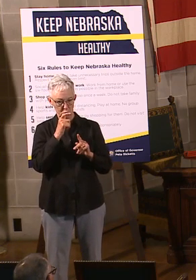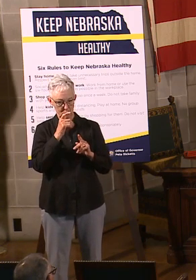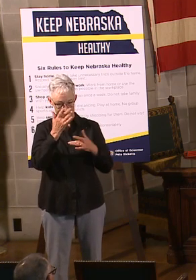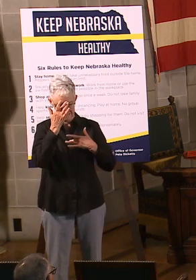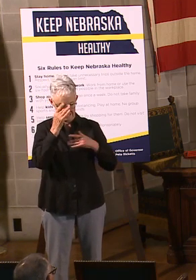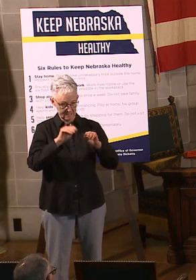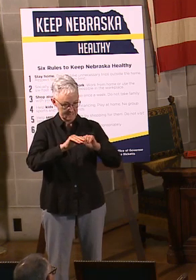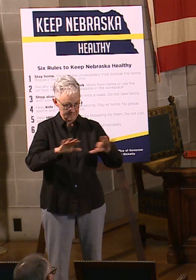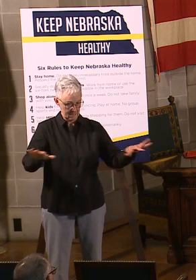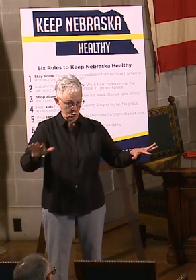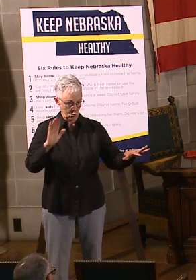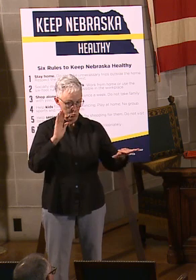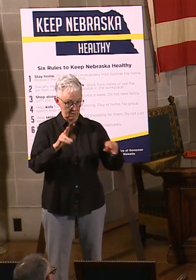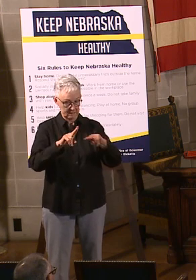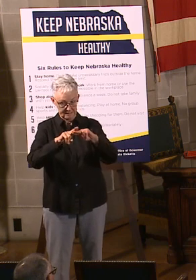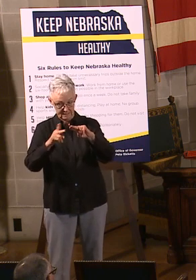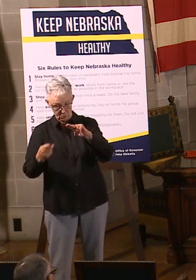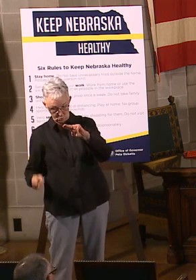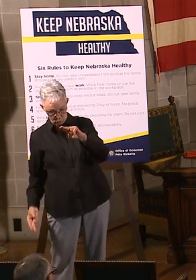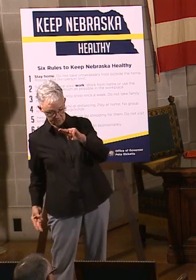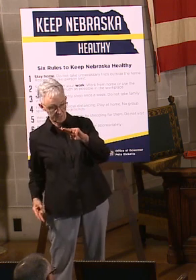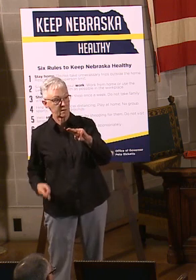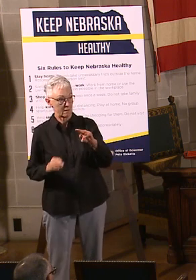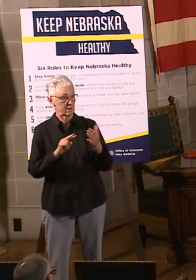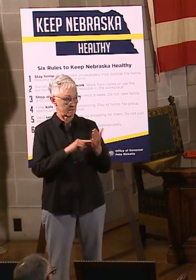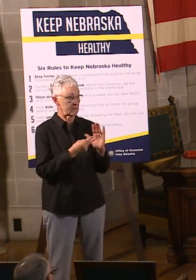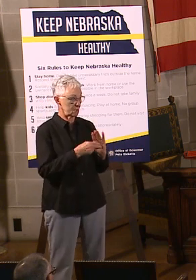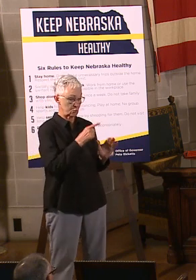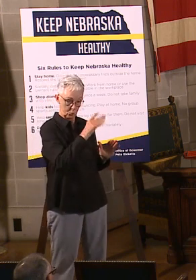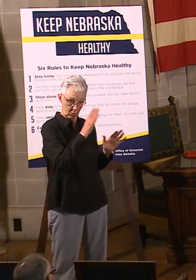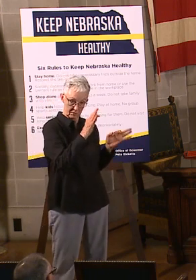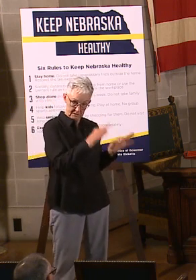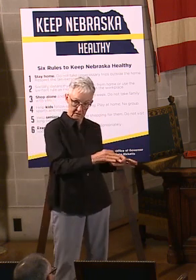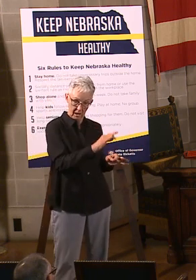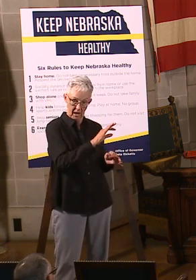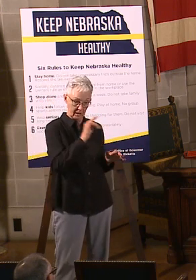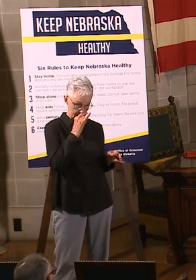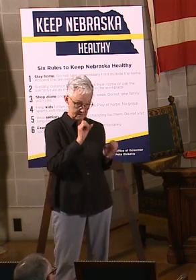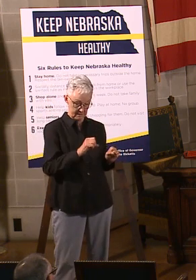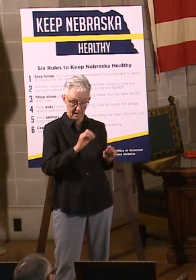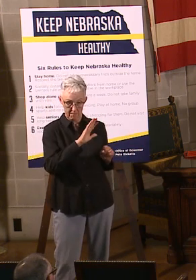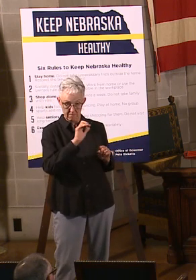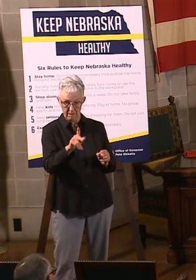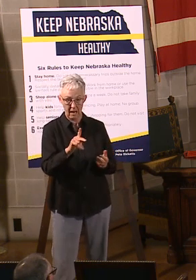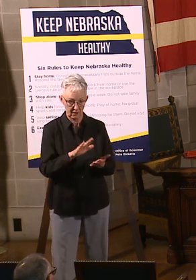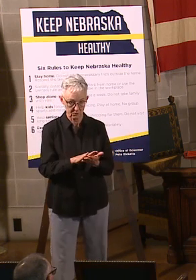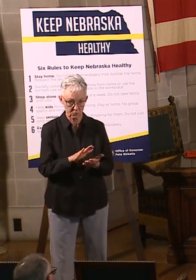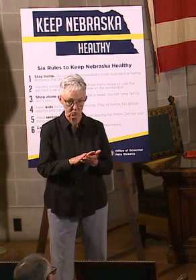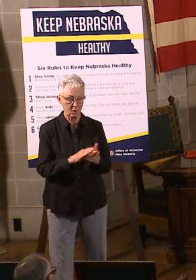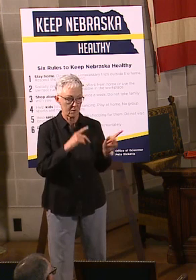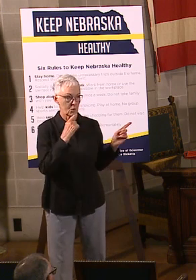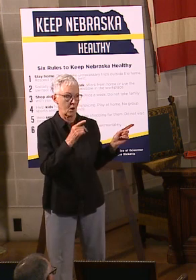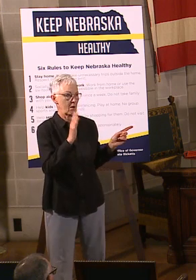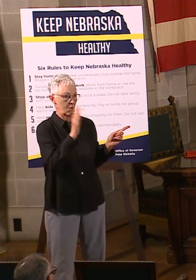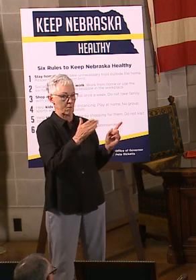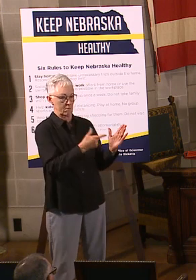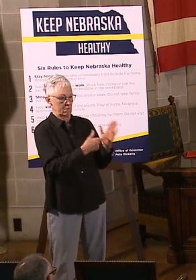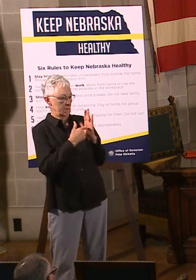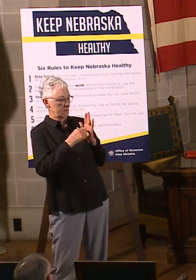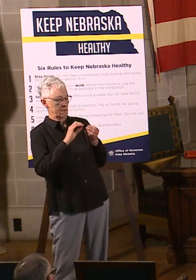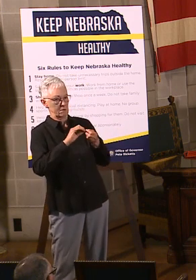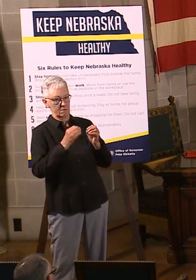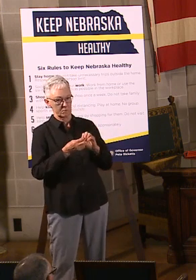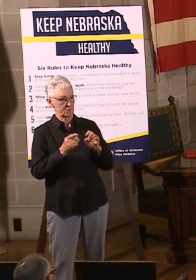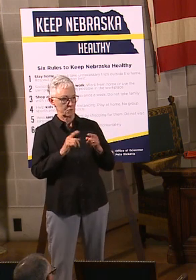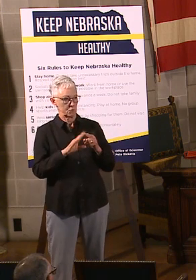declining at some point in this process, and I think all the conversations on that front. But I do believe that as we do that, it will be watching